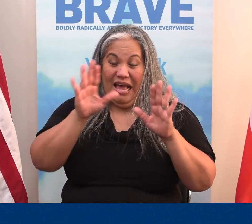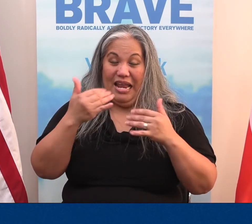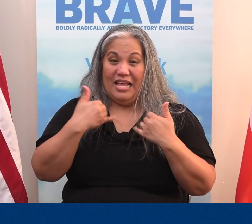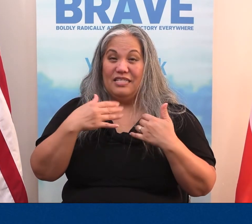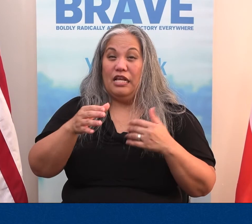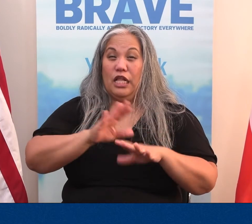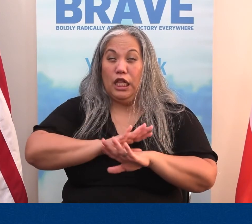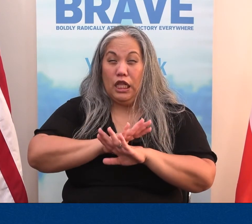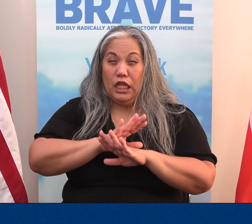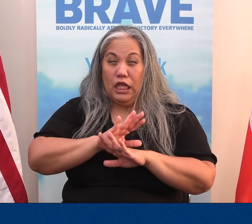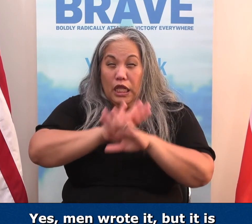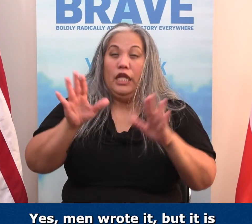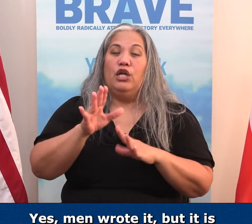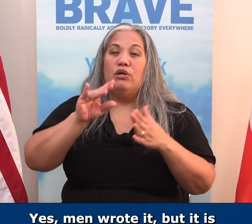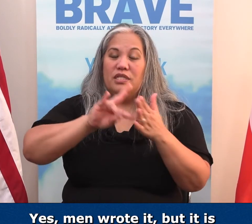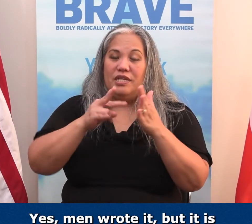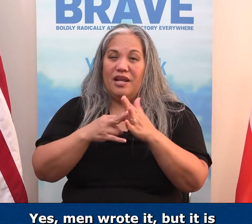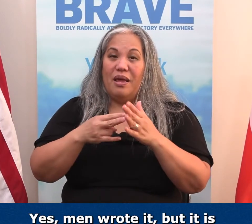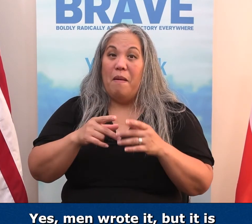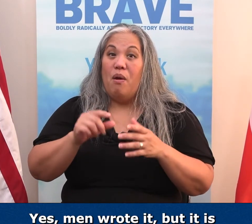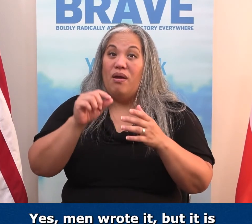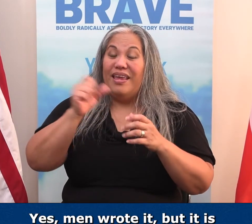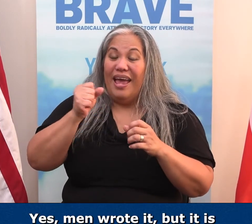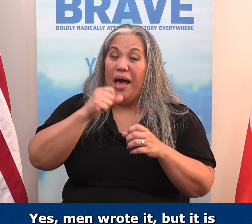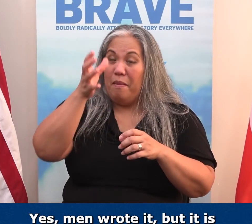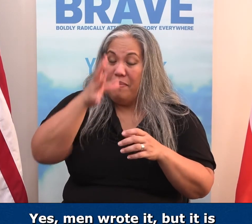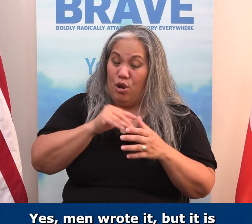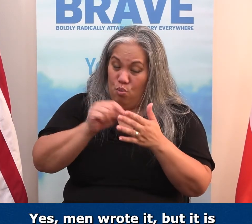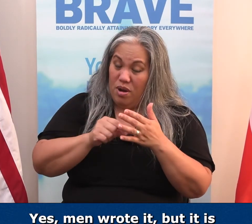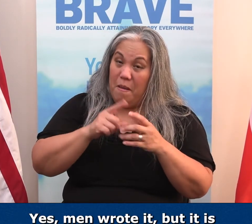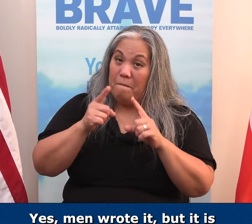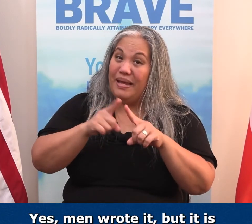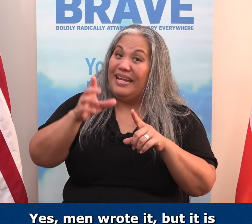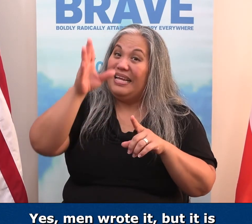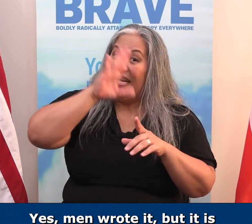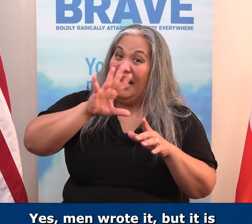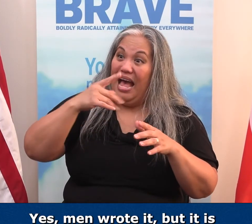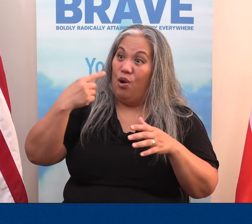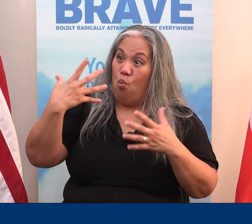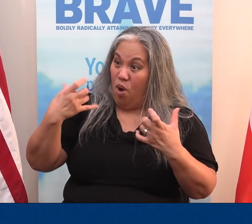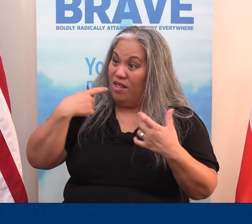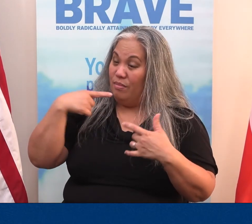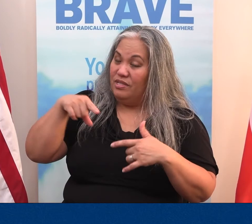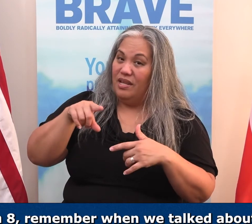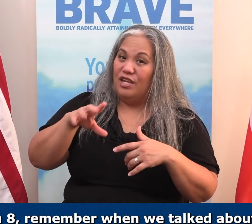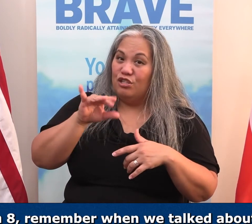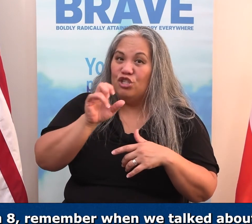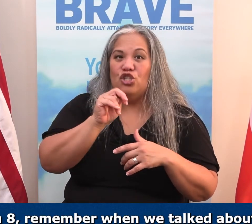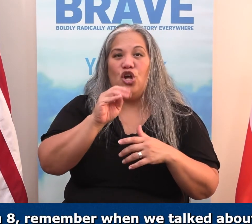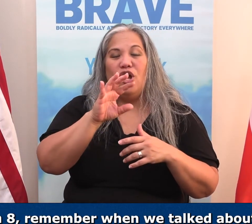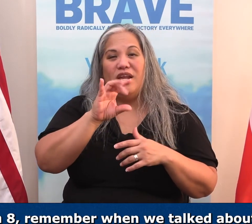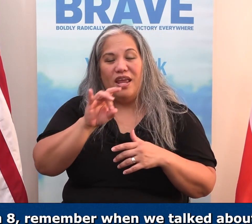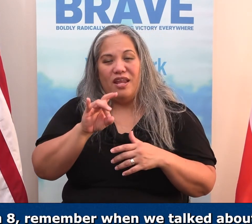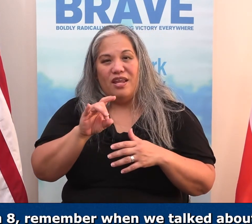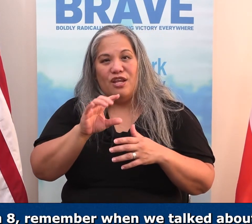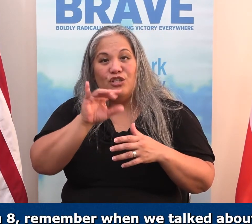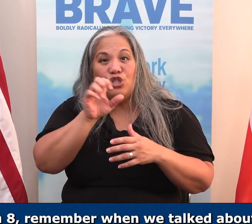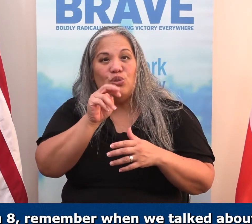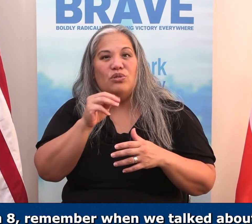a clear intent. Yes, men wrote it, but it is what God intended them to say. John 8, remember we talked about, hey, to the Jews